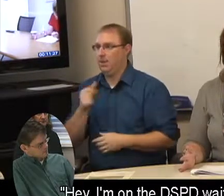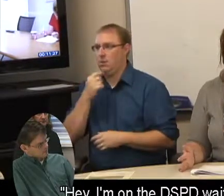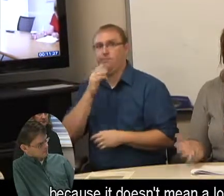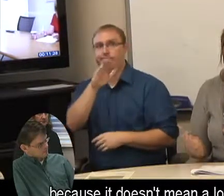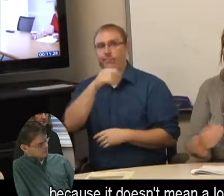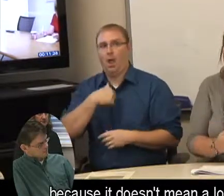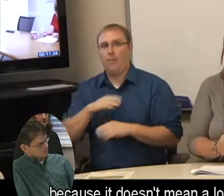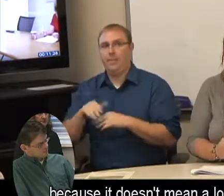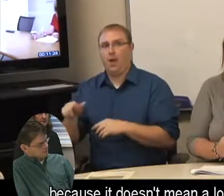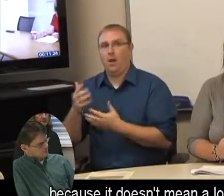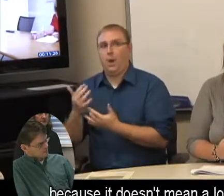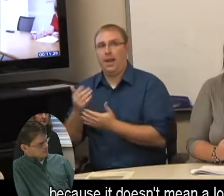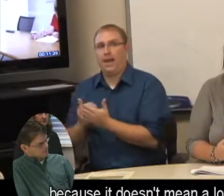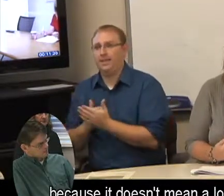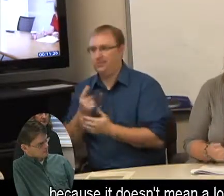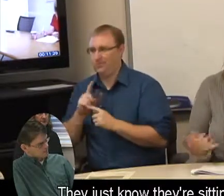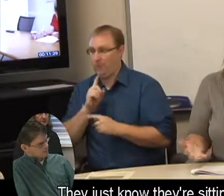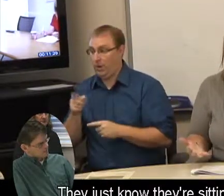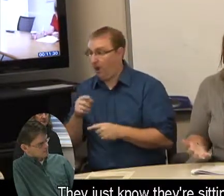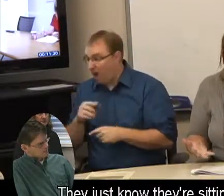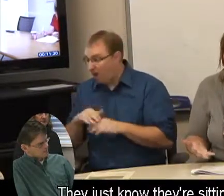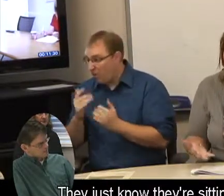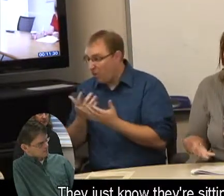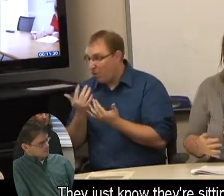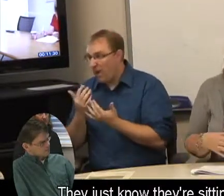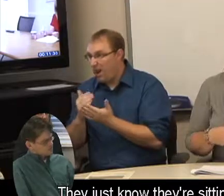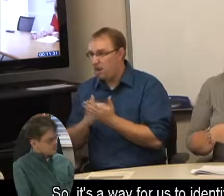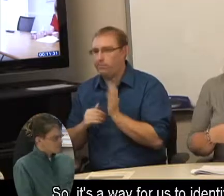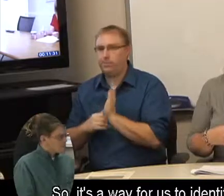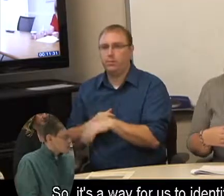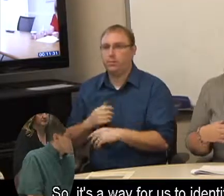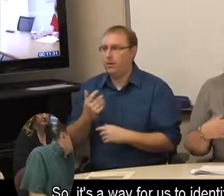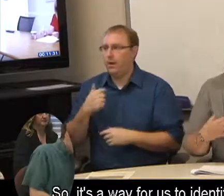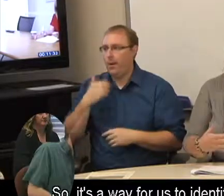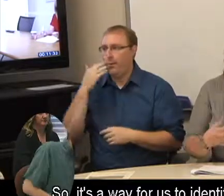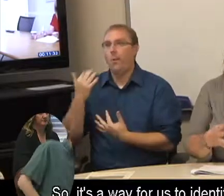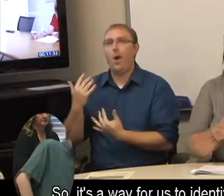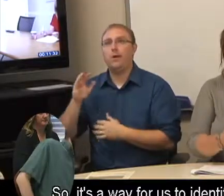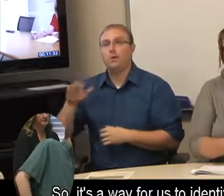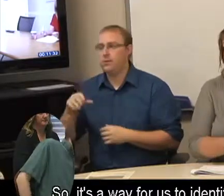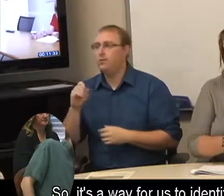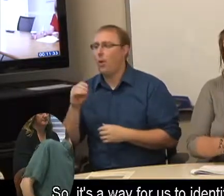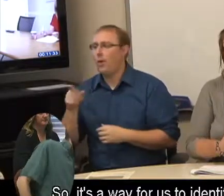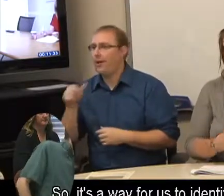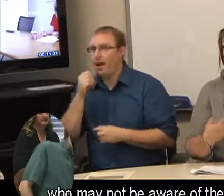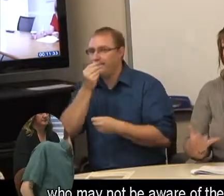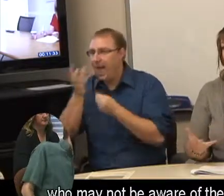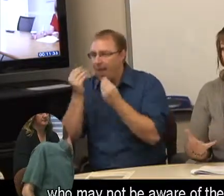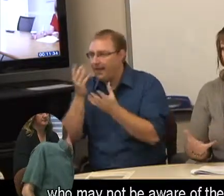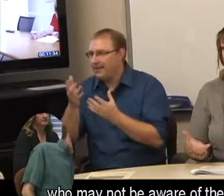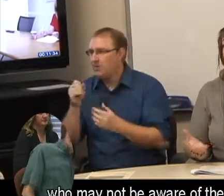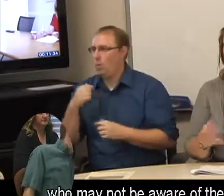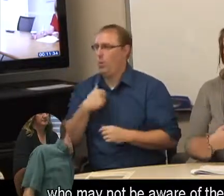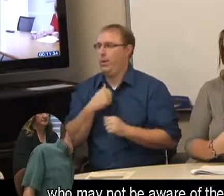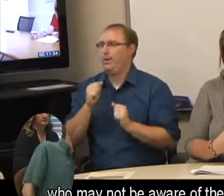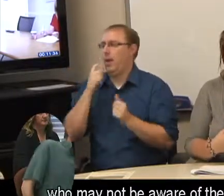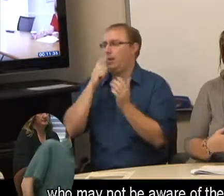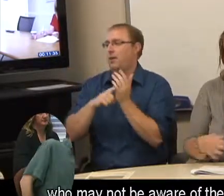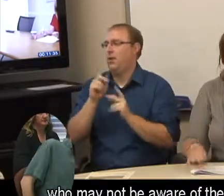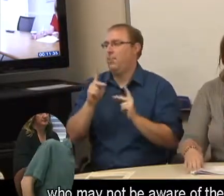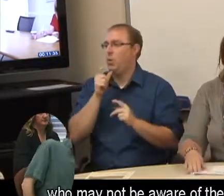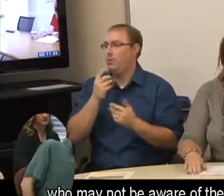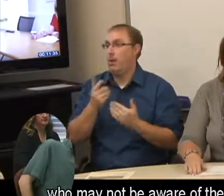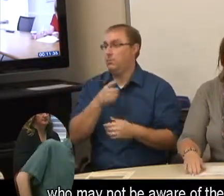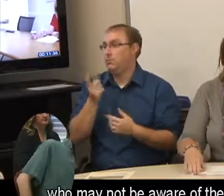the DSPD waiting list because it doesn't mean a lot to them. They just know they're sitting there. So, it's a way for us to identify people who may not be aware of the